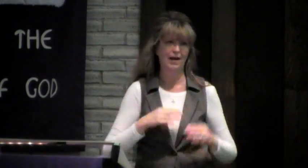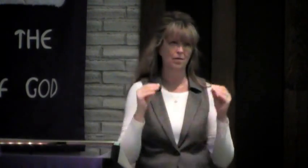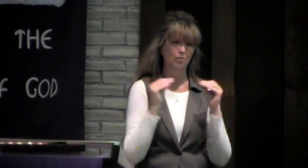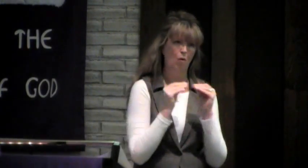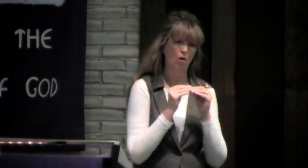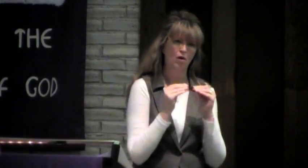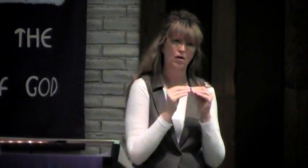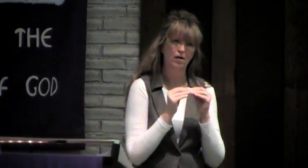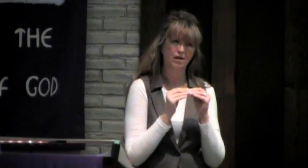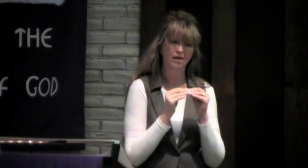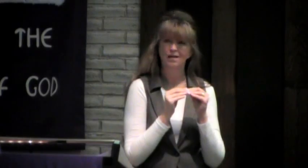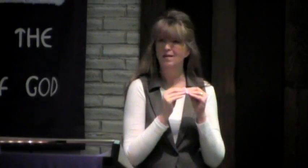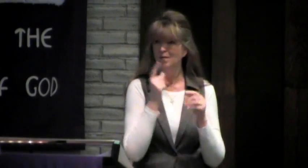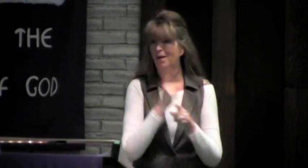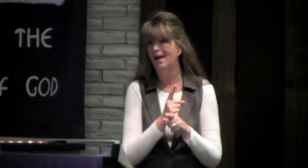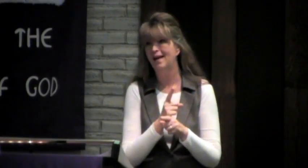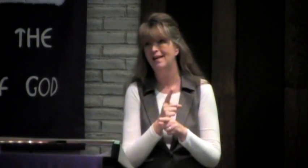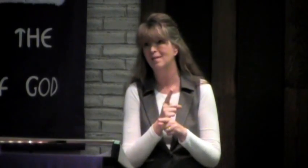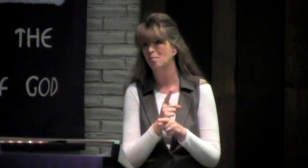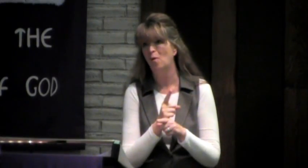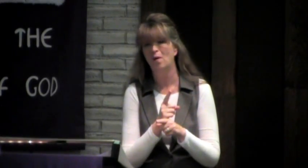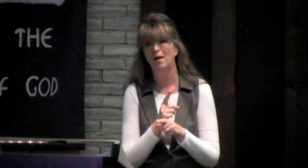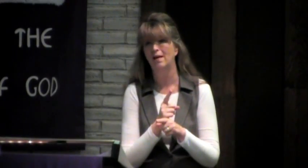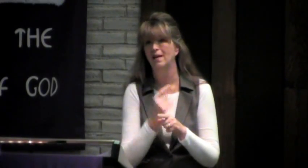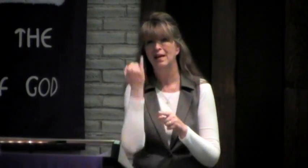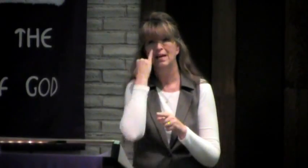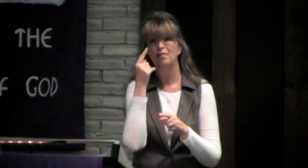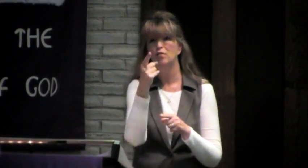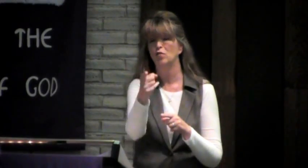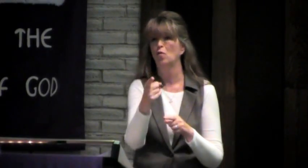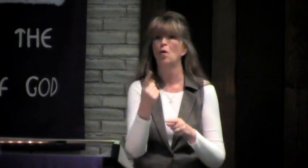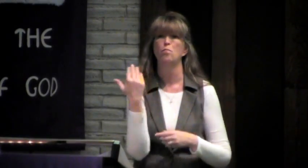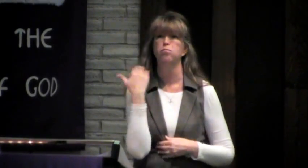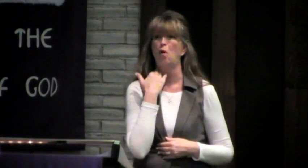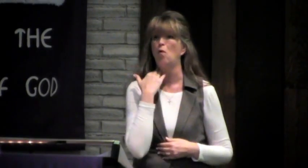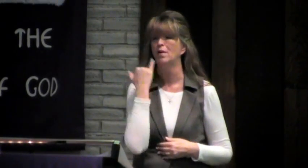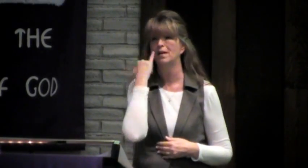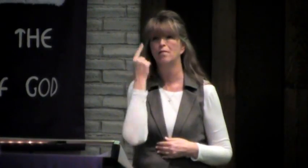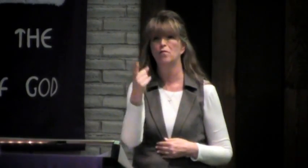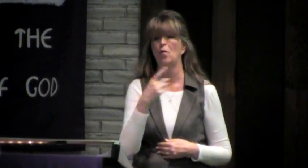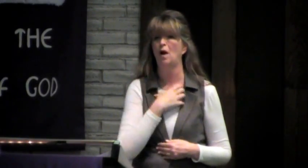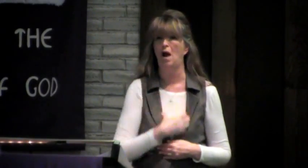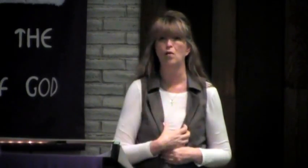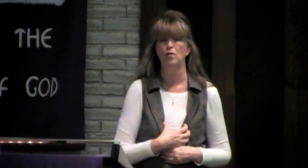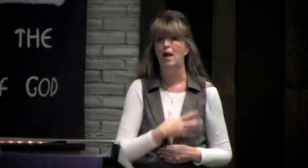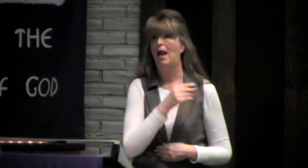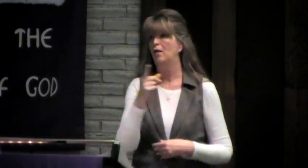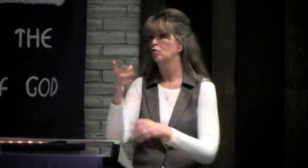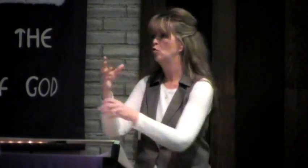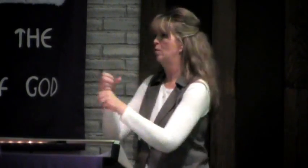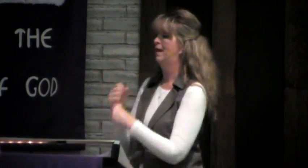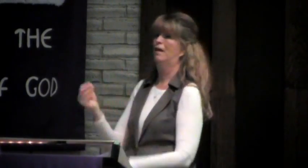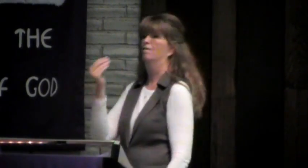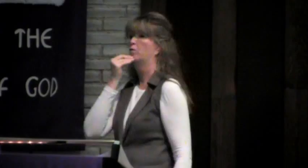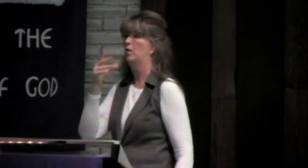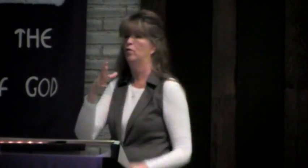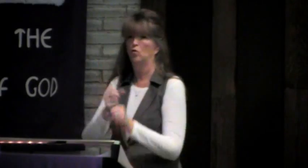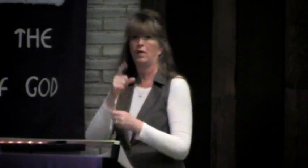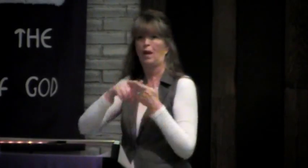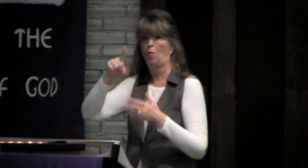They make us appreciate more, right? Now, if you're broke and you're hungry and you